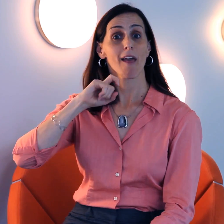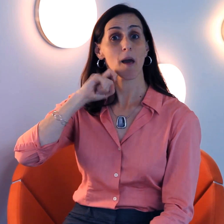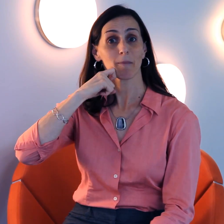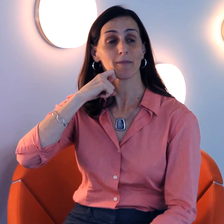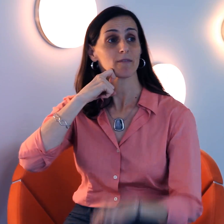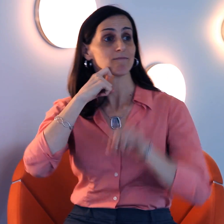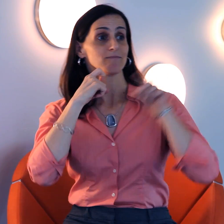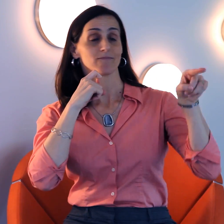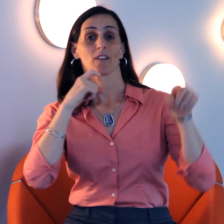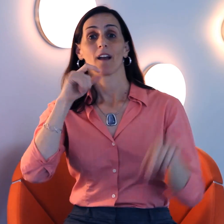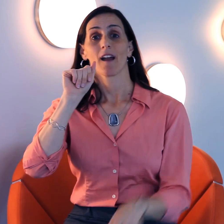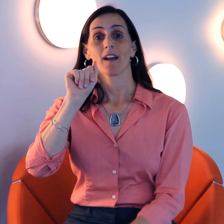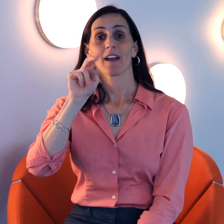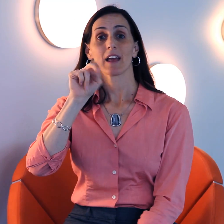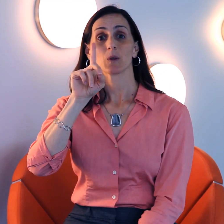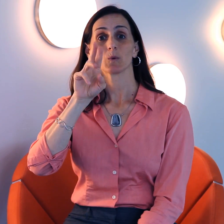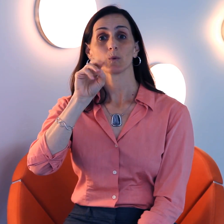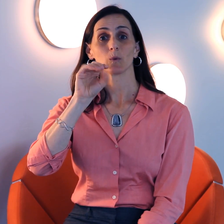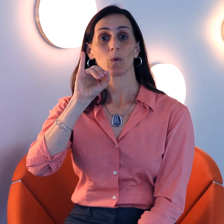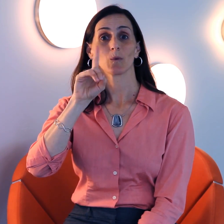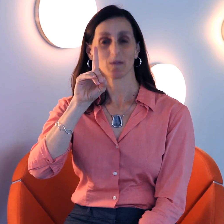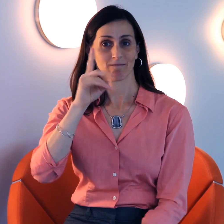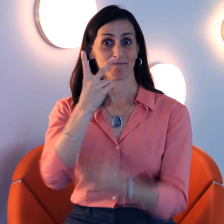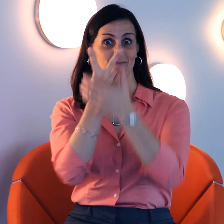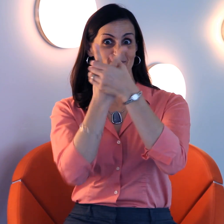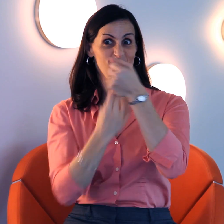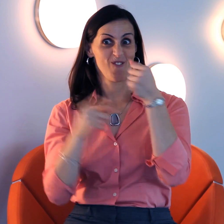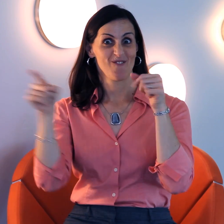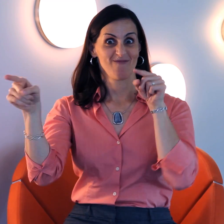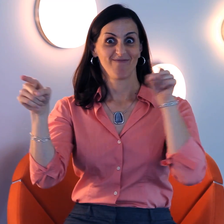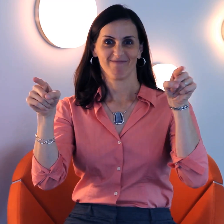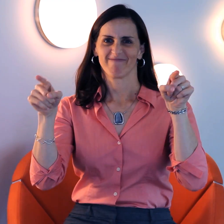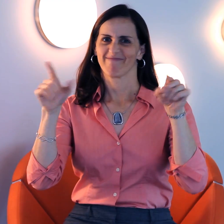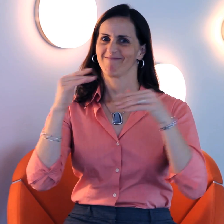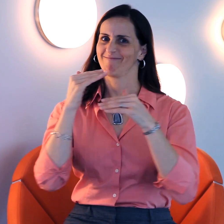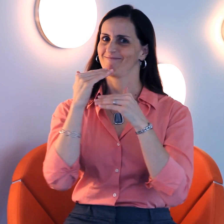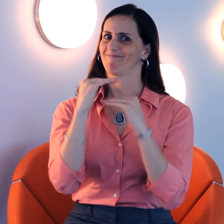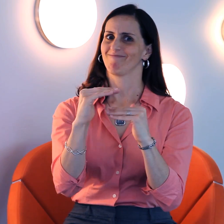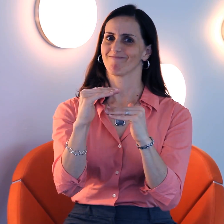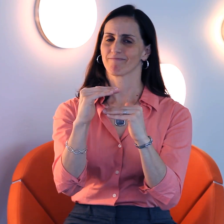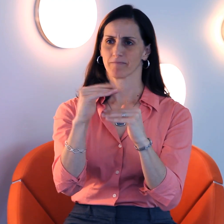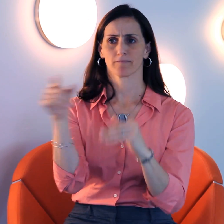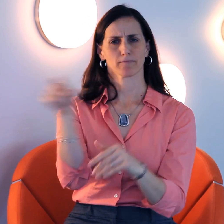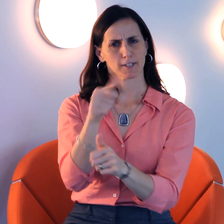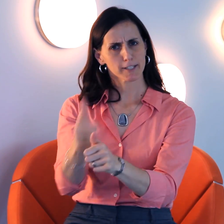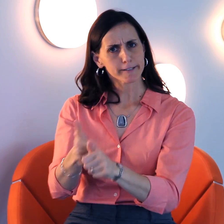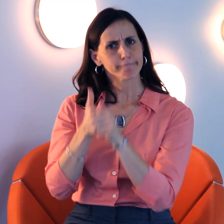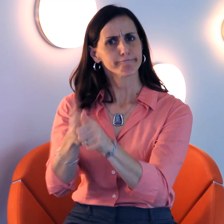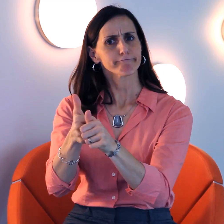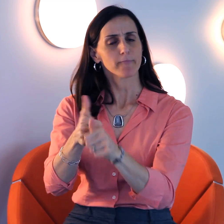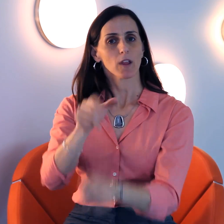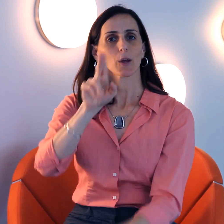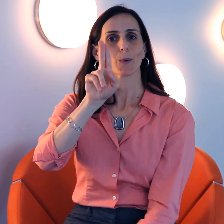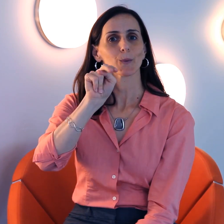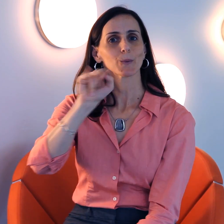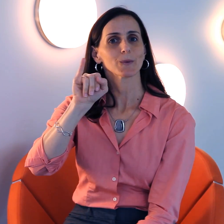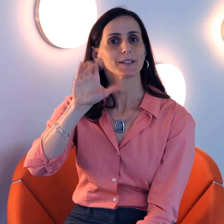Apple's iOS settings and Google's Android settings were restrictive because they used only emoji in